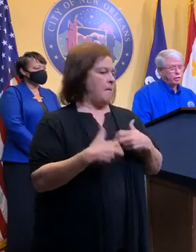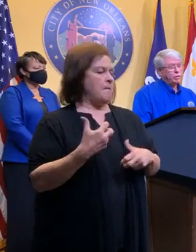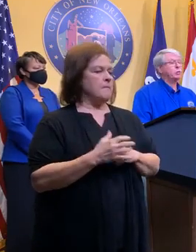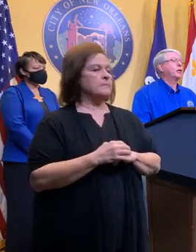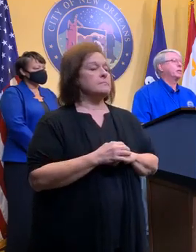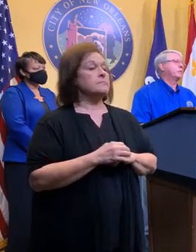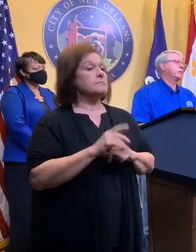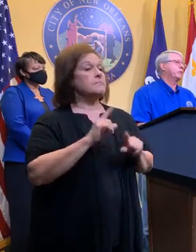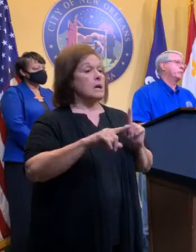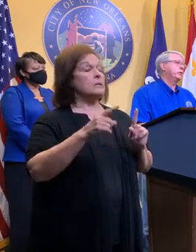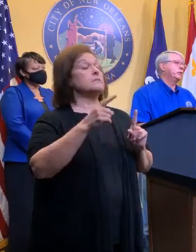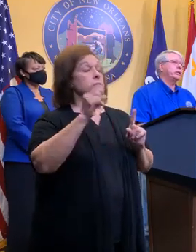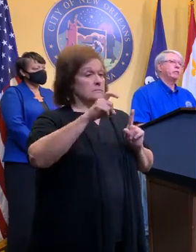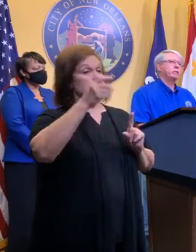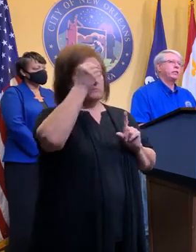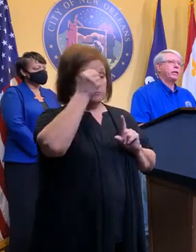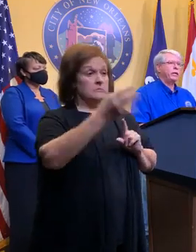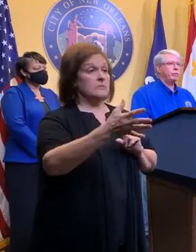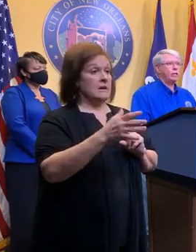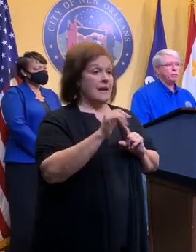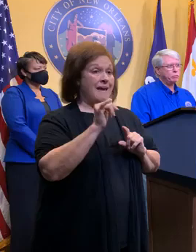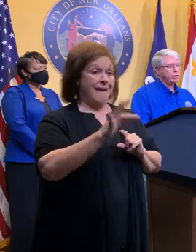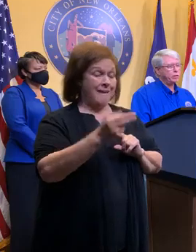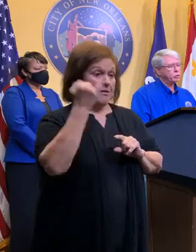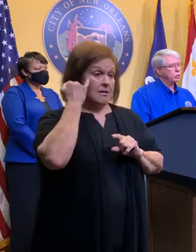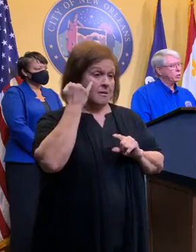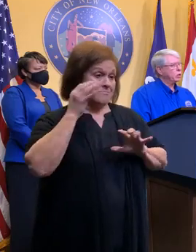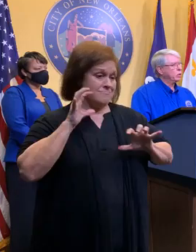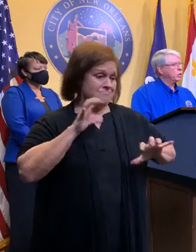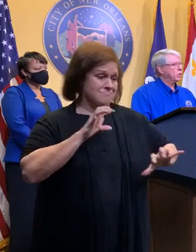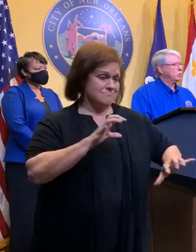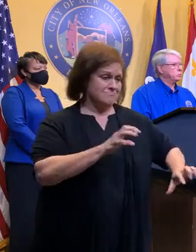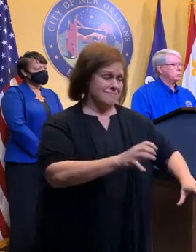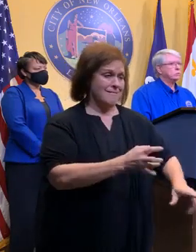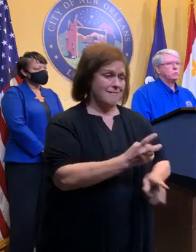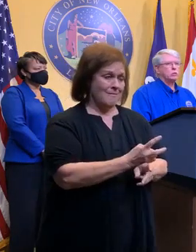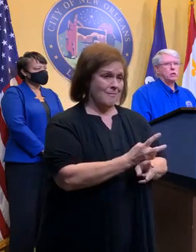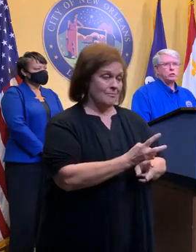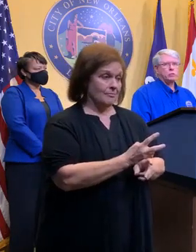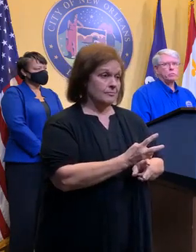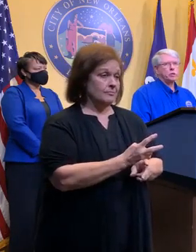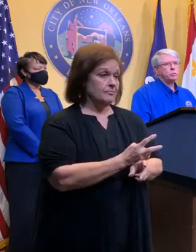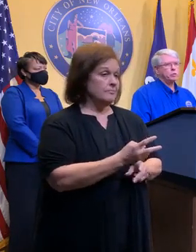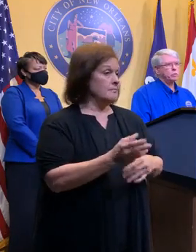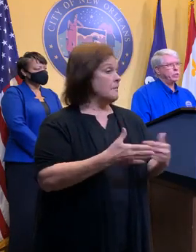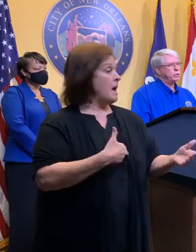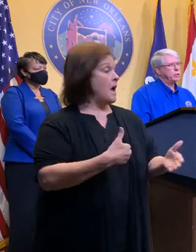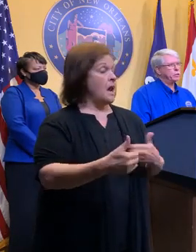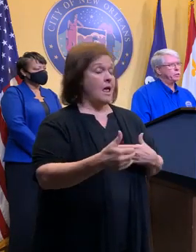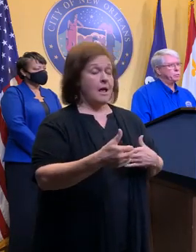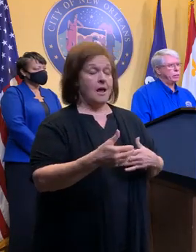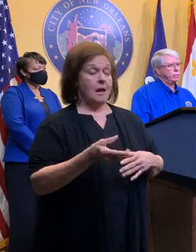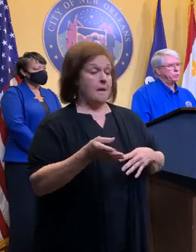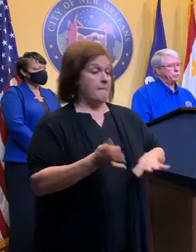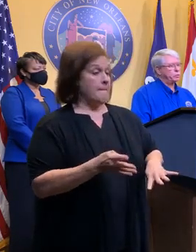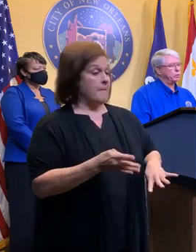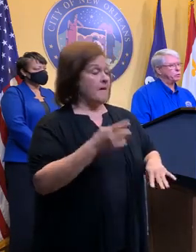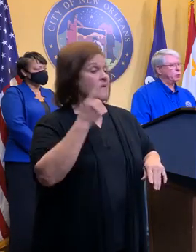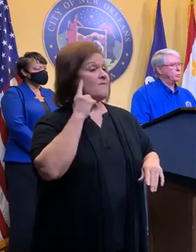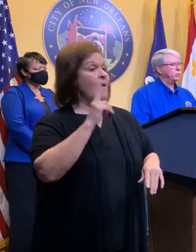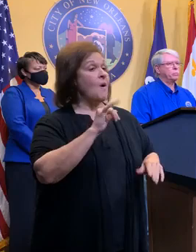I will say this, however. We do get really heavy, heavy rains. Regardless of the pump situation at the